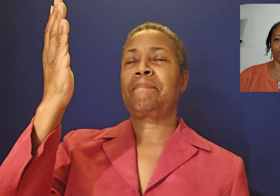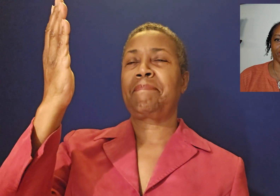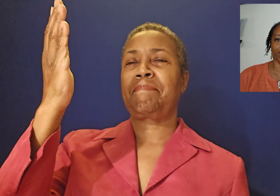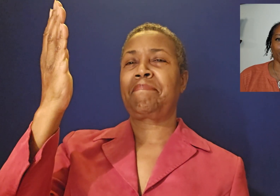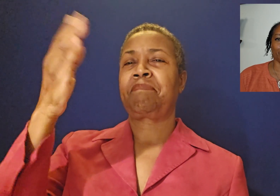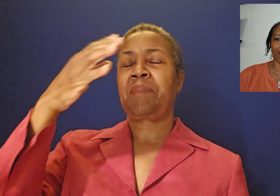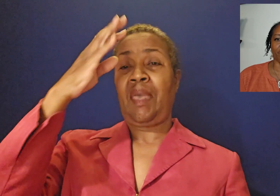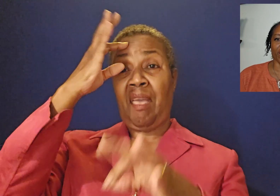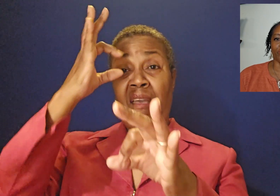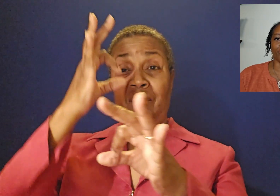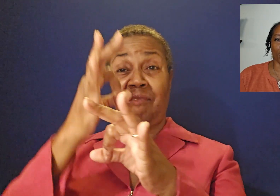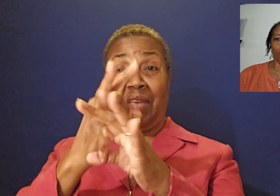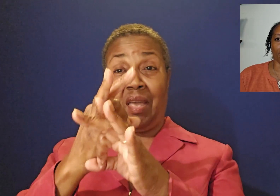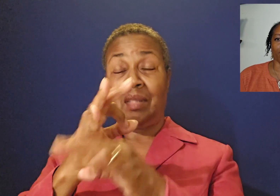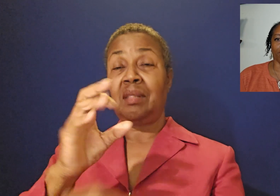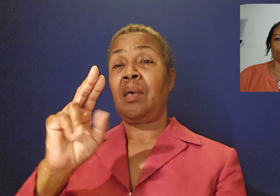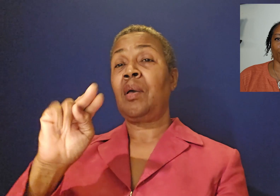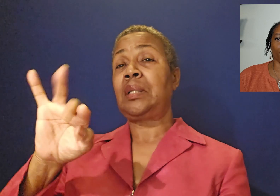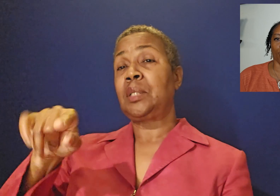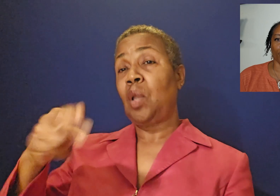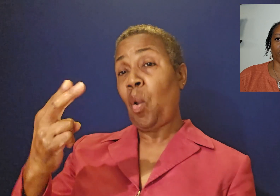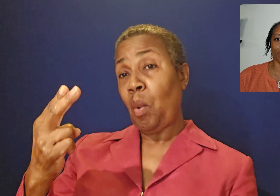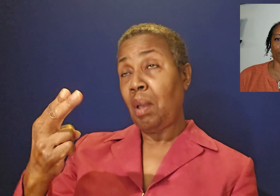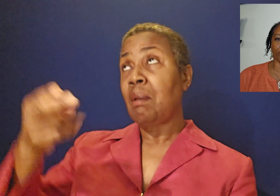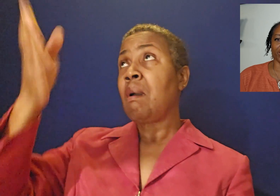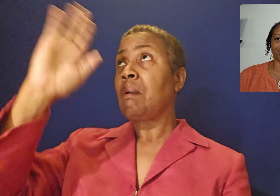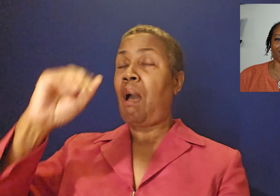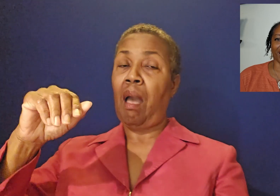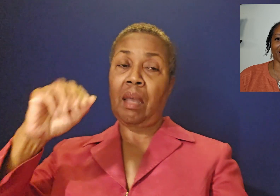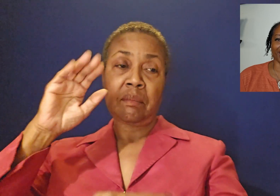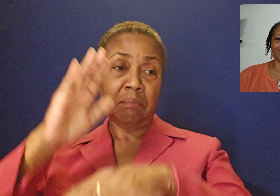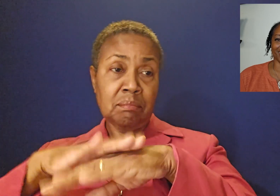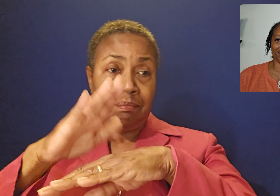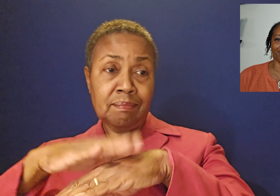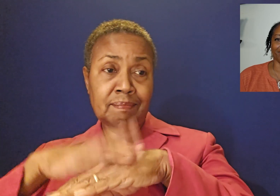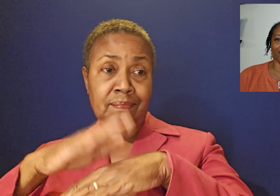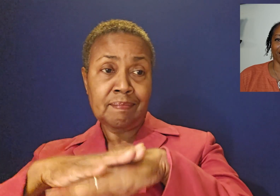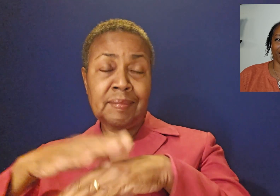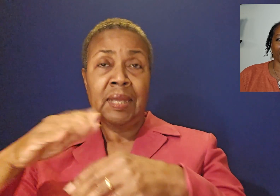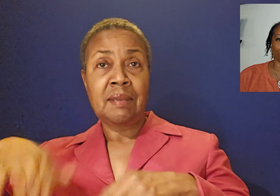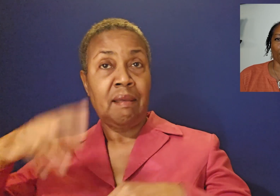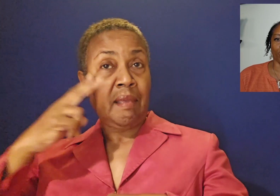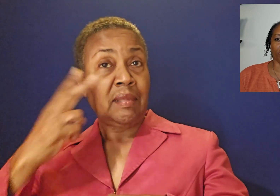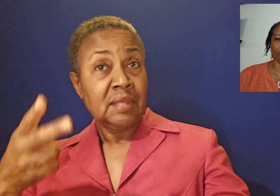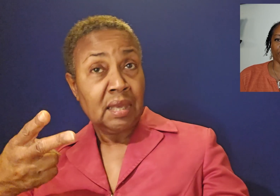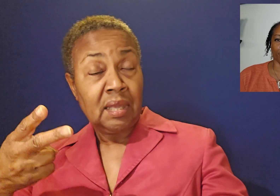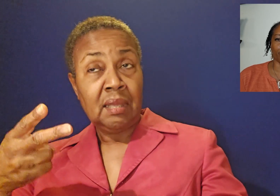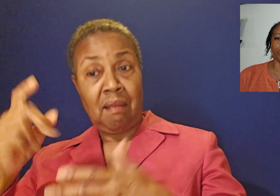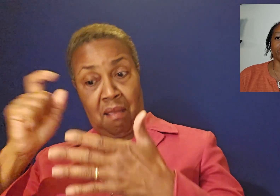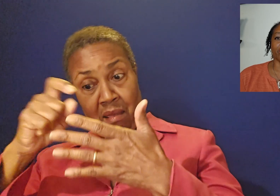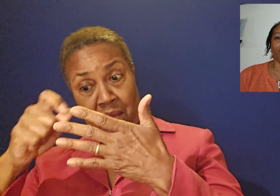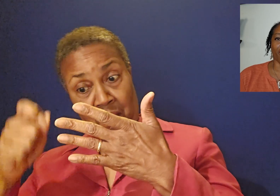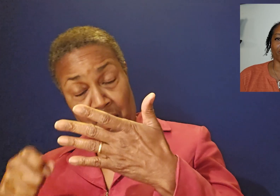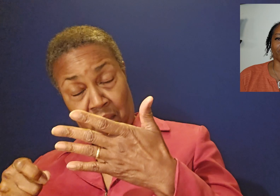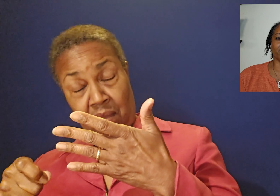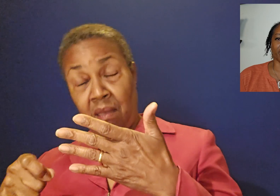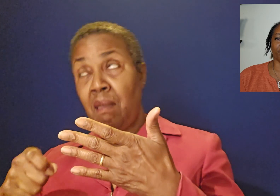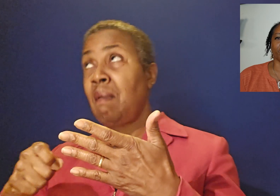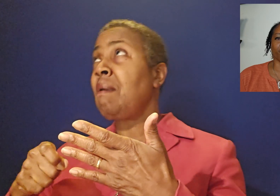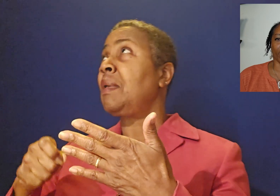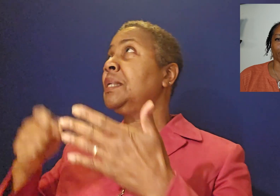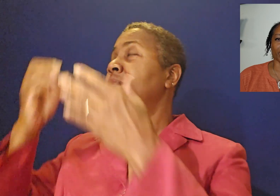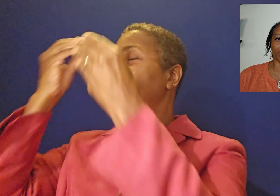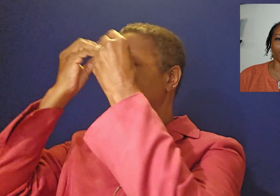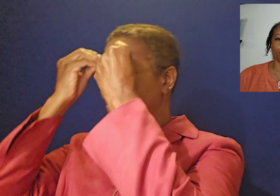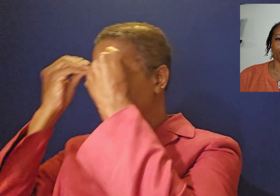By faith, Noah, when warned about things not yet seen, in holy fear, built an ark to